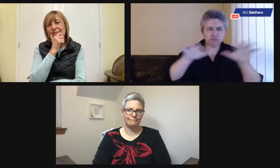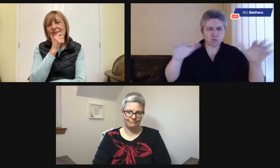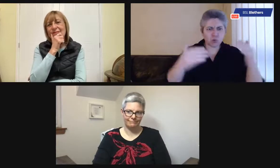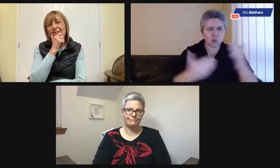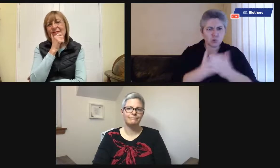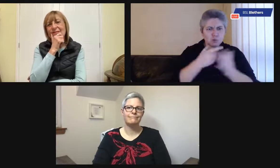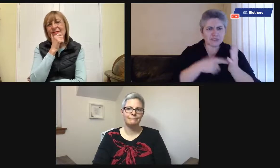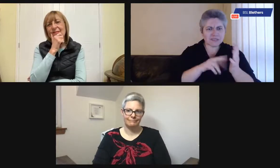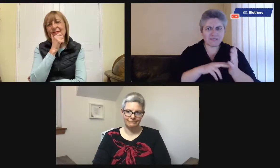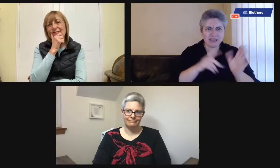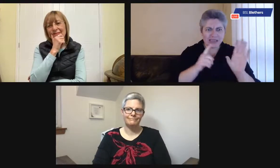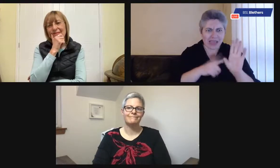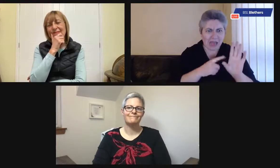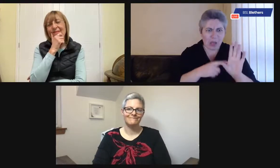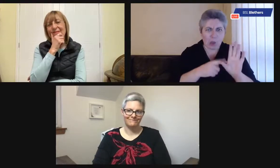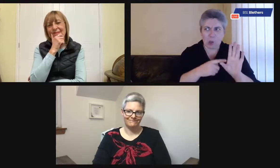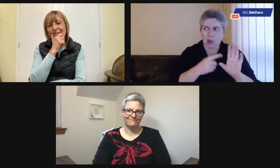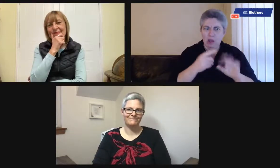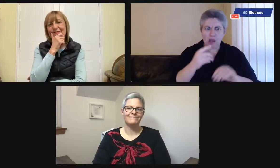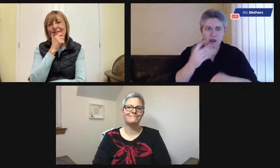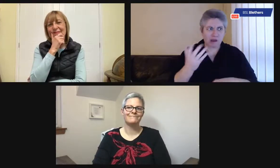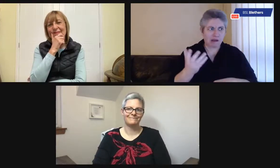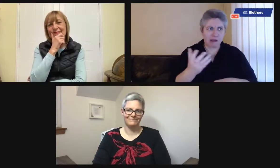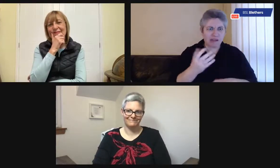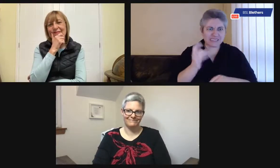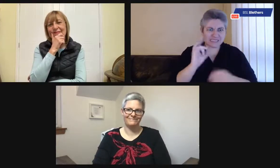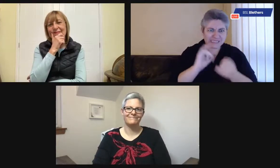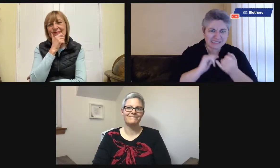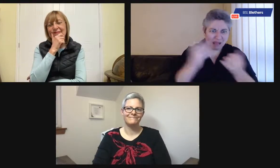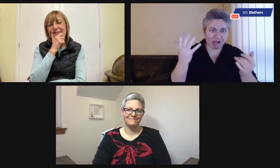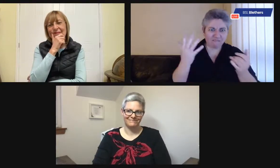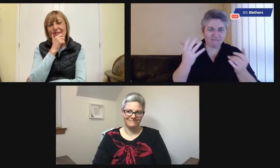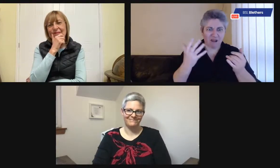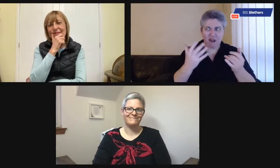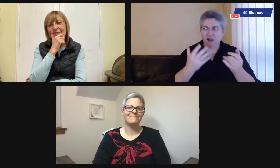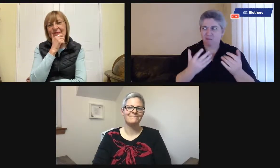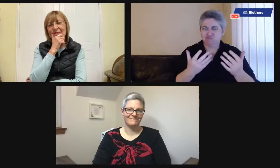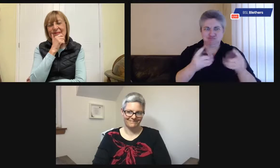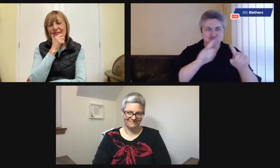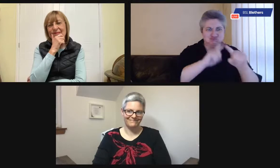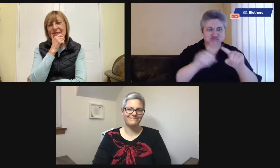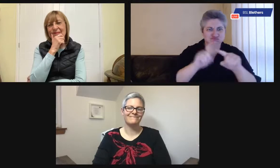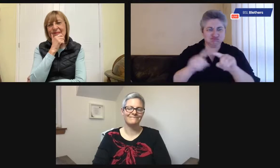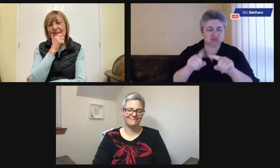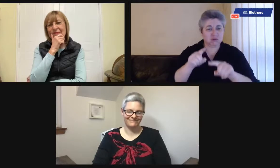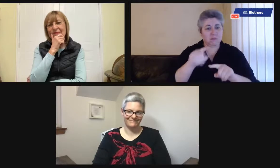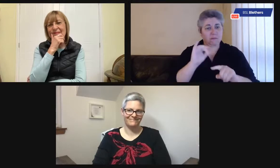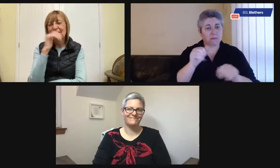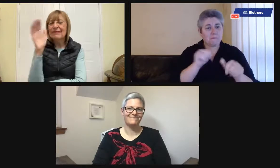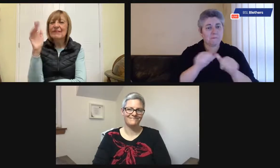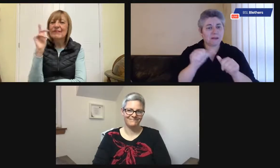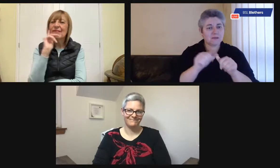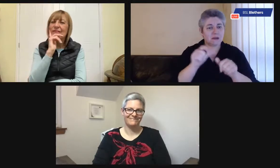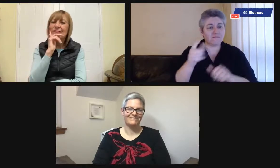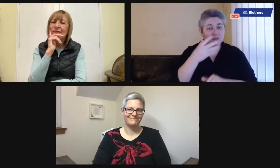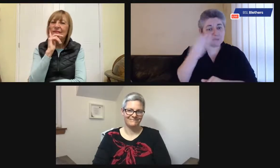coloured frames. You can see a lot of these new TVs have a kind of yellow or silver or